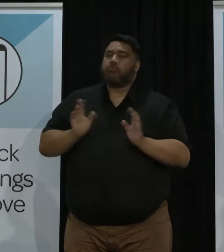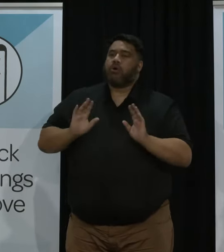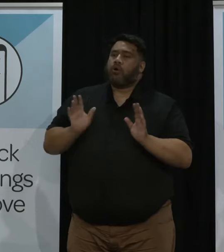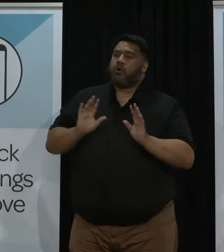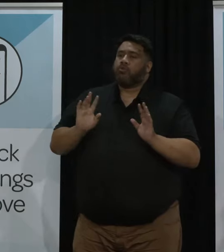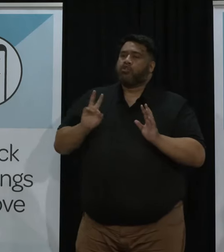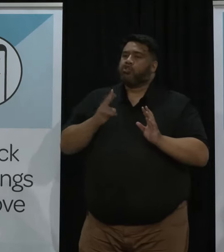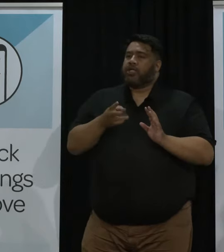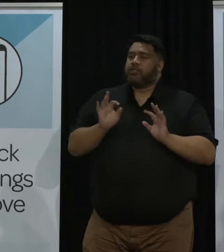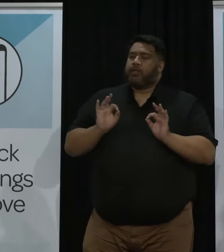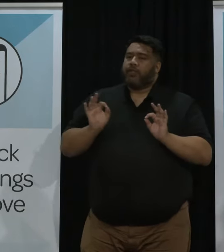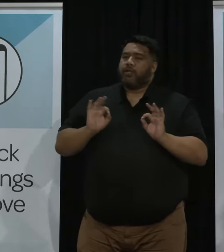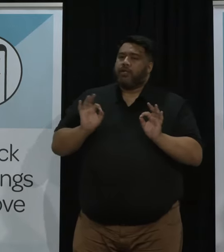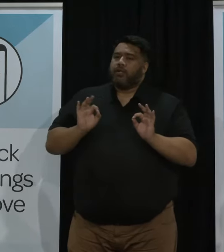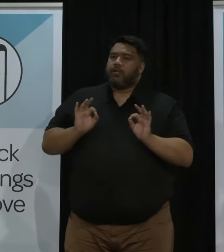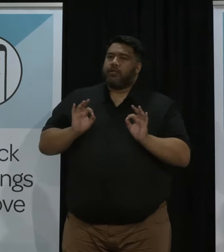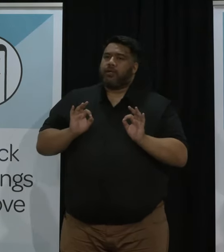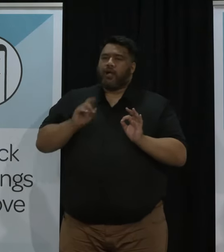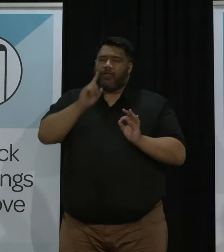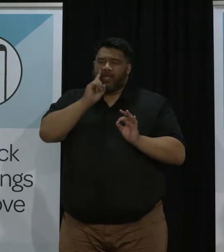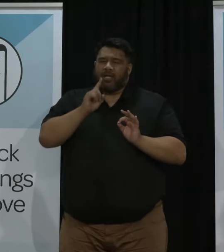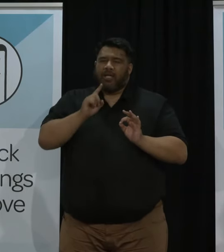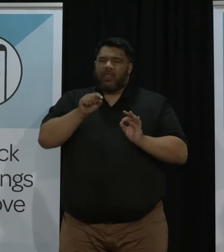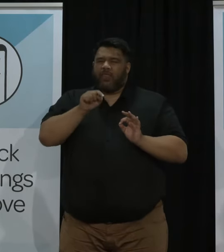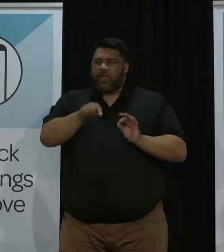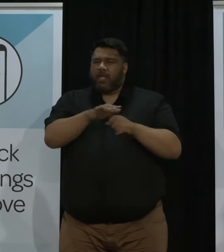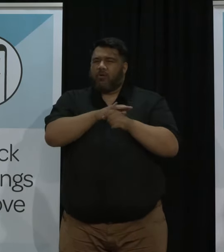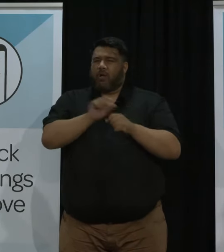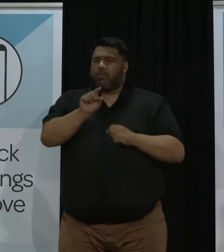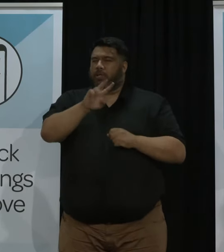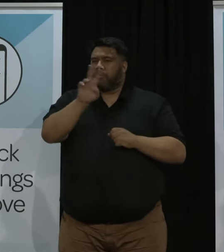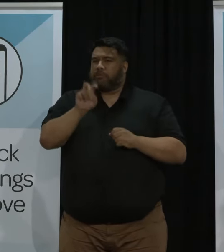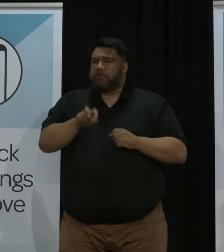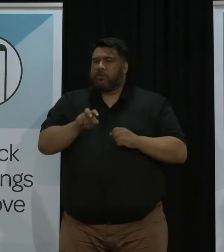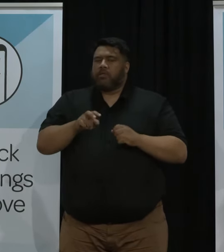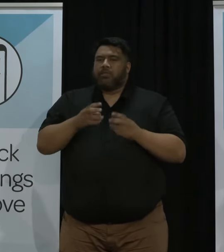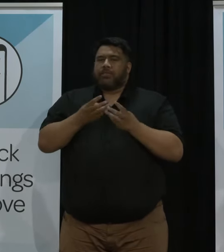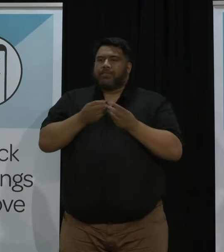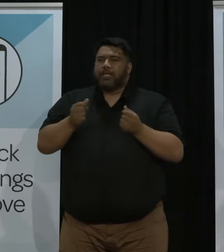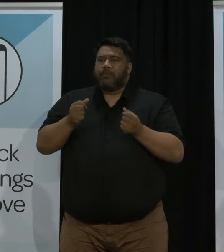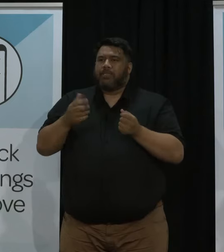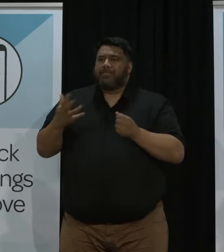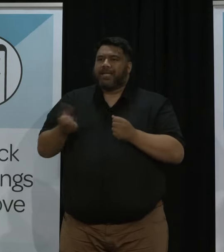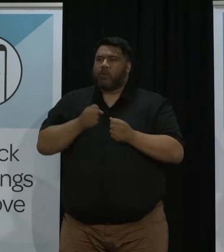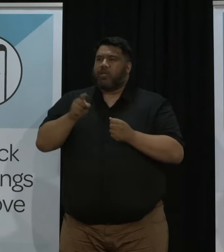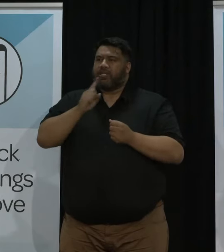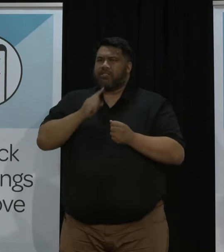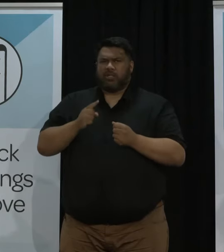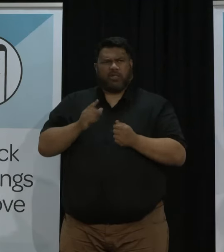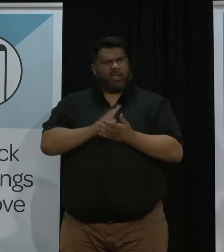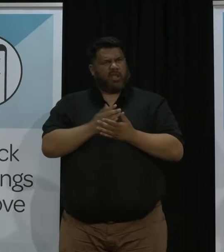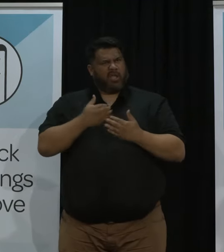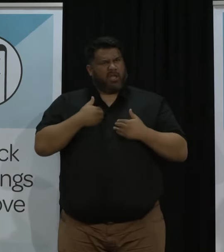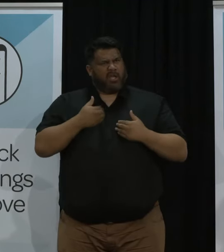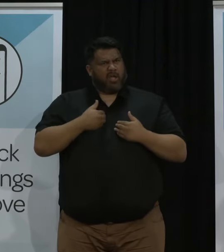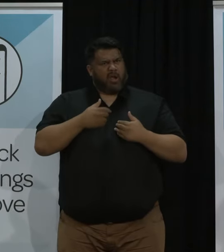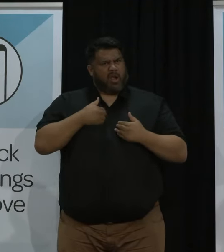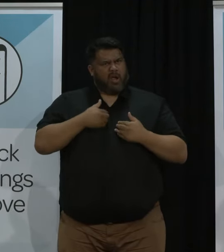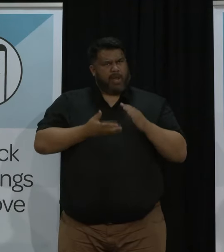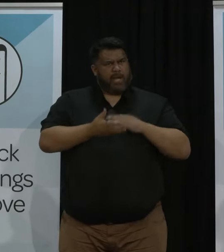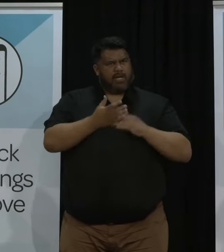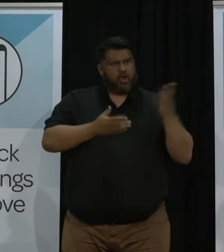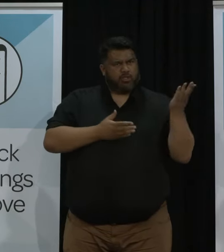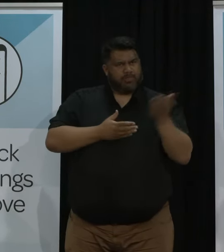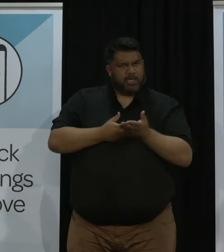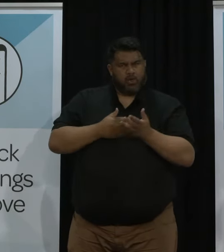there was I guess a bit of a question mark some takeaways weren't clear on whether or not they were to be treated as hospitality or whether or